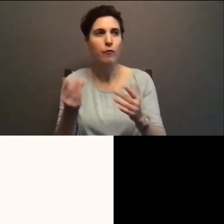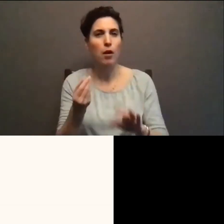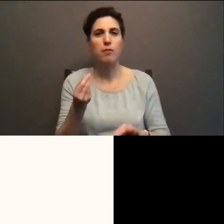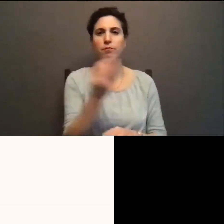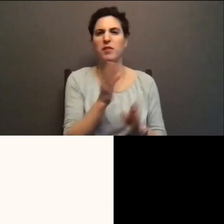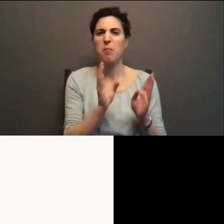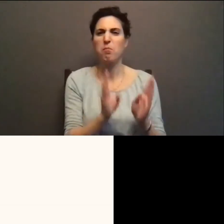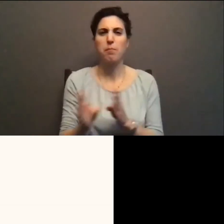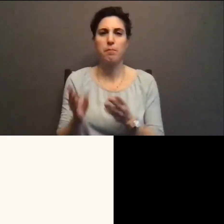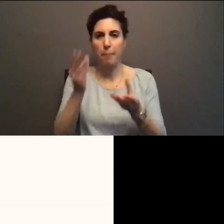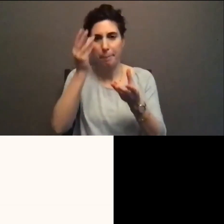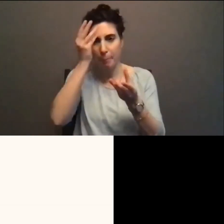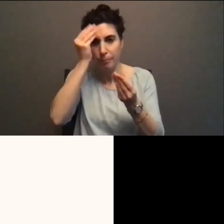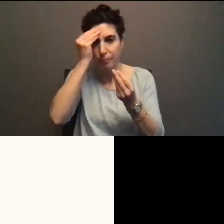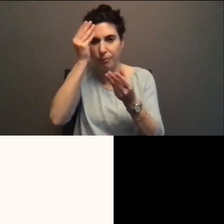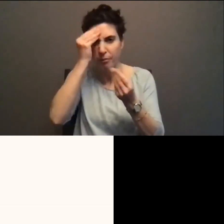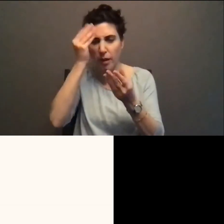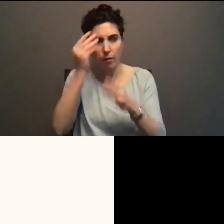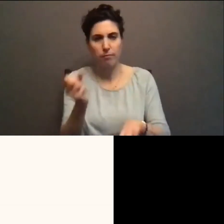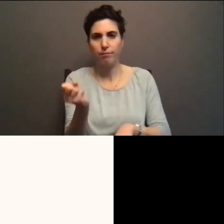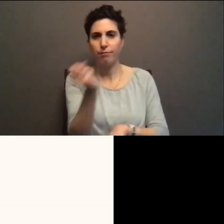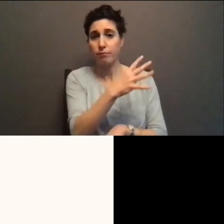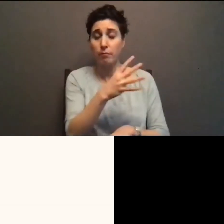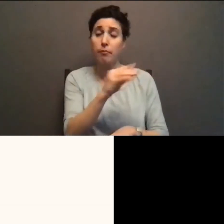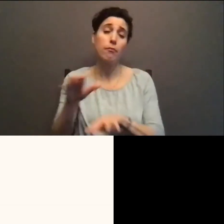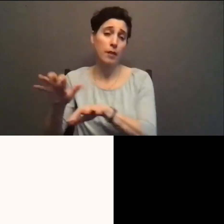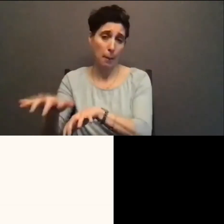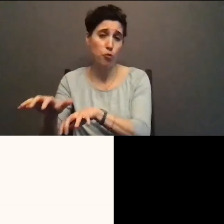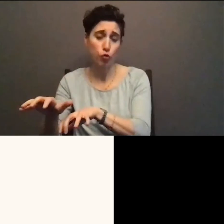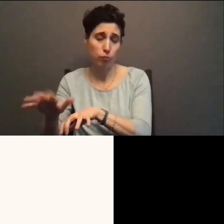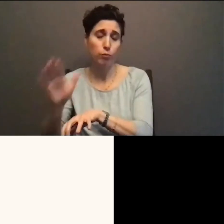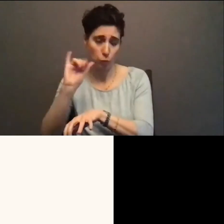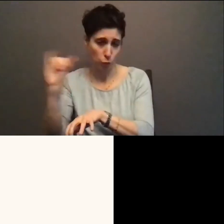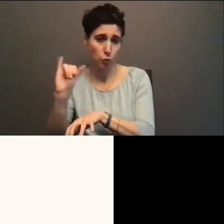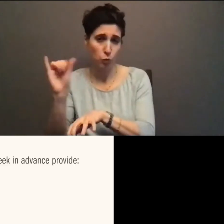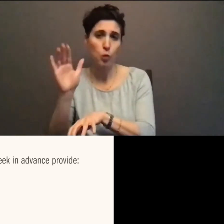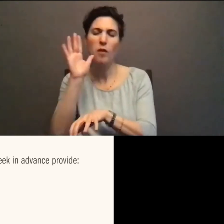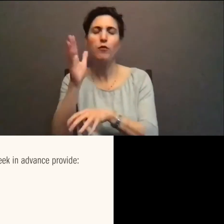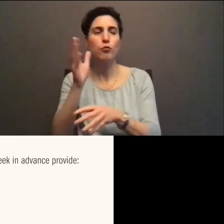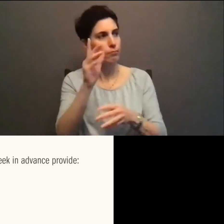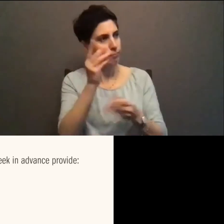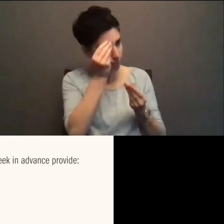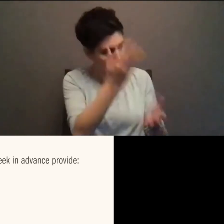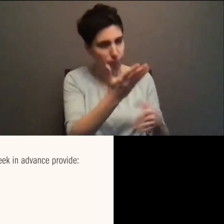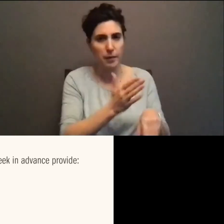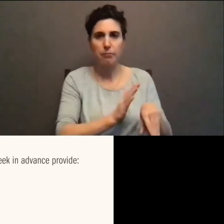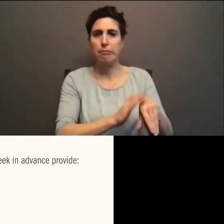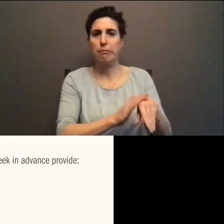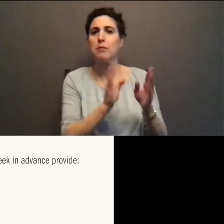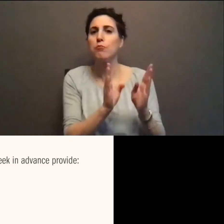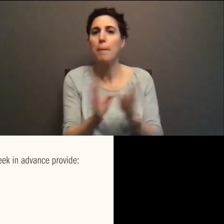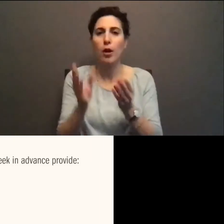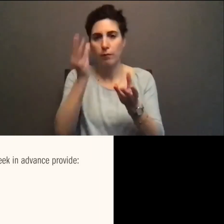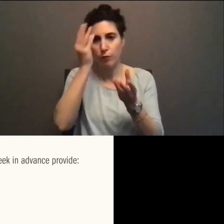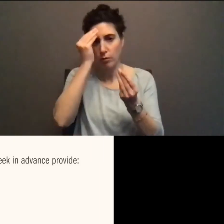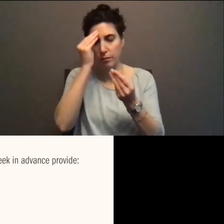Because interpreters and captioners, as Jack will say, need prep material. So at least one week in advance. And I'm going